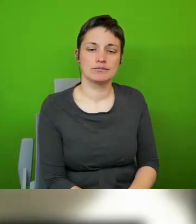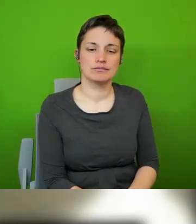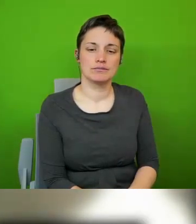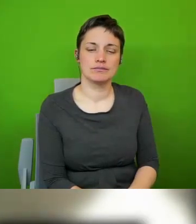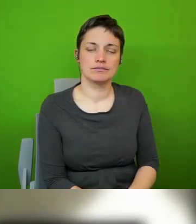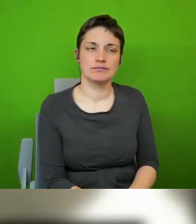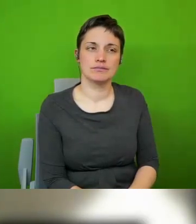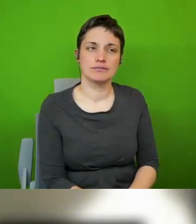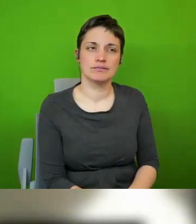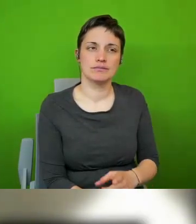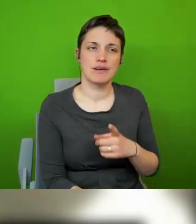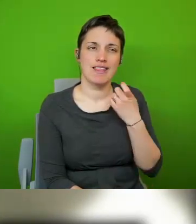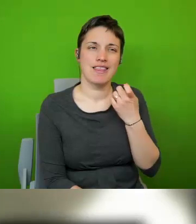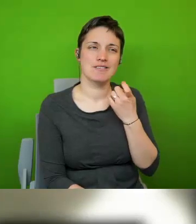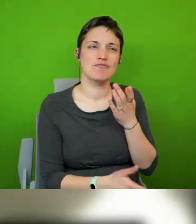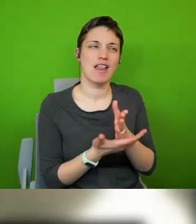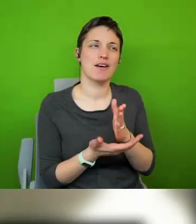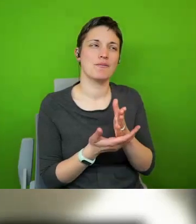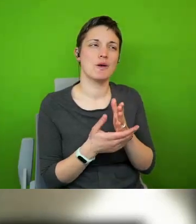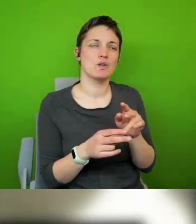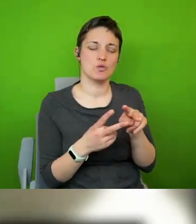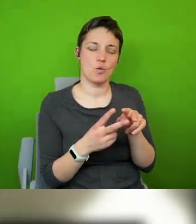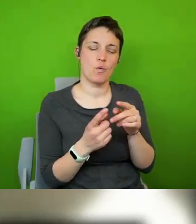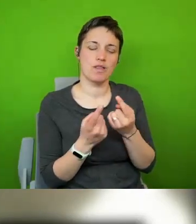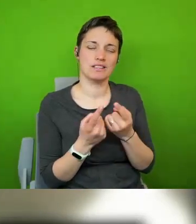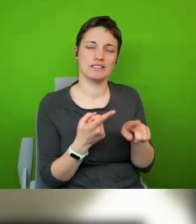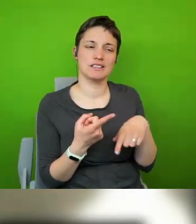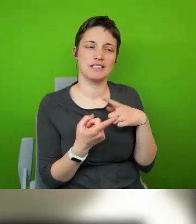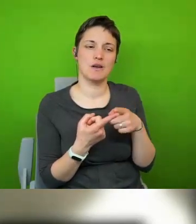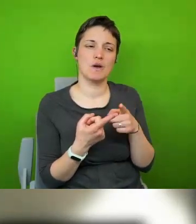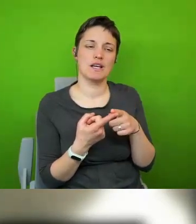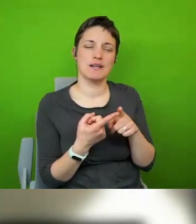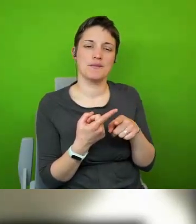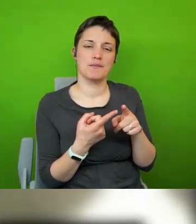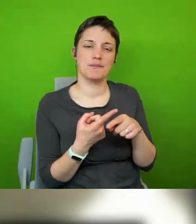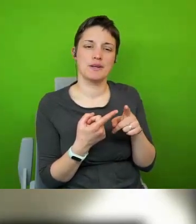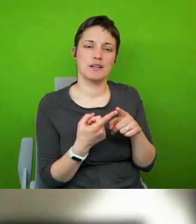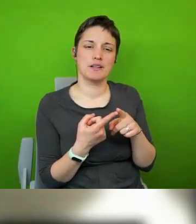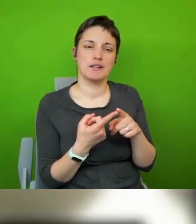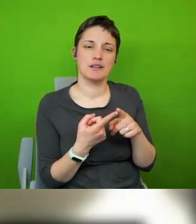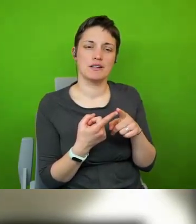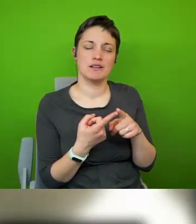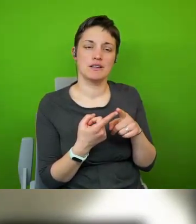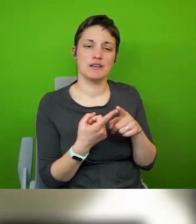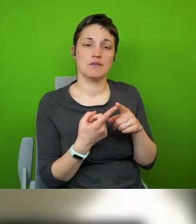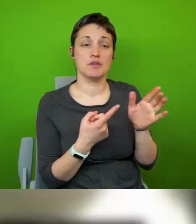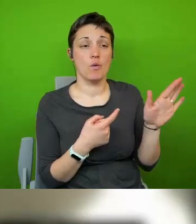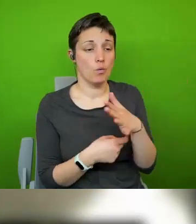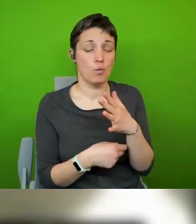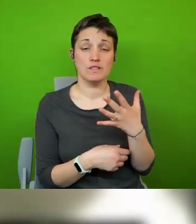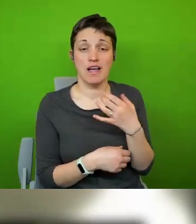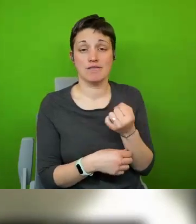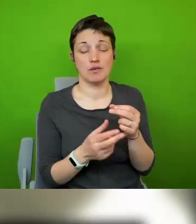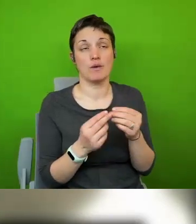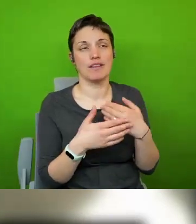but i think that is two consequences one is you enter of course in what you always end up with human rights and that is